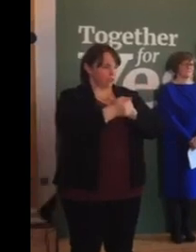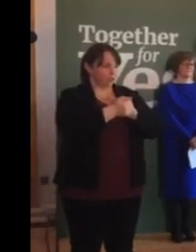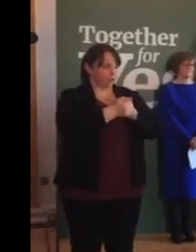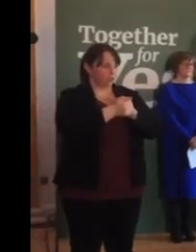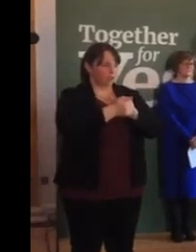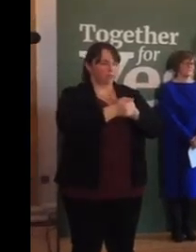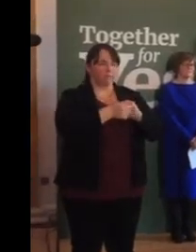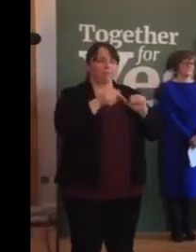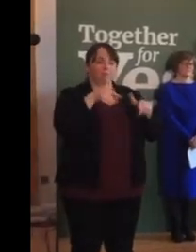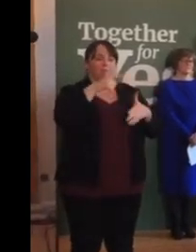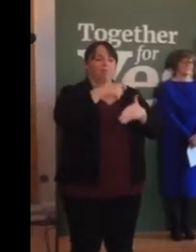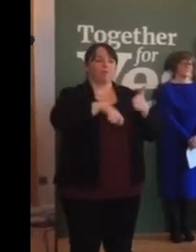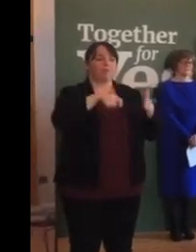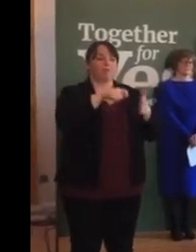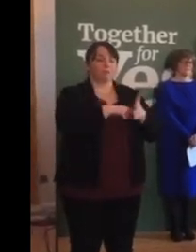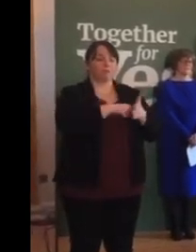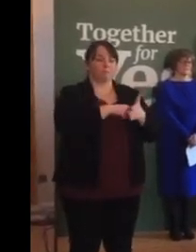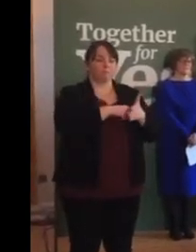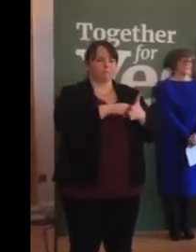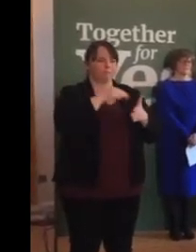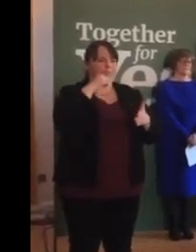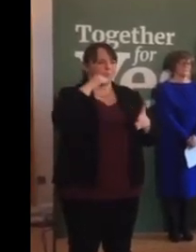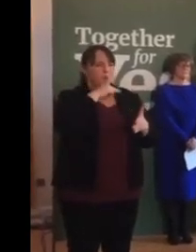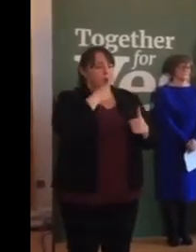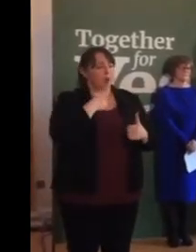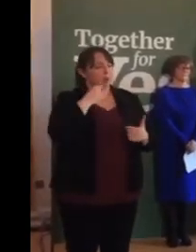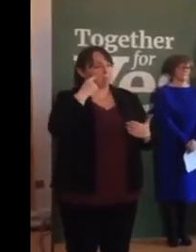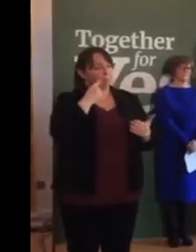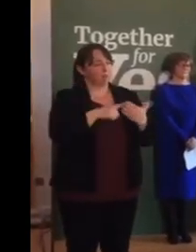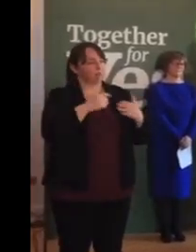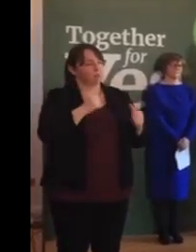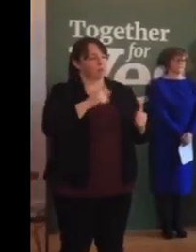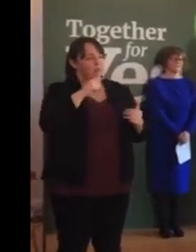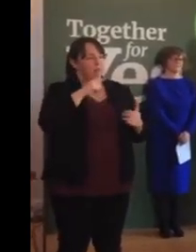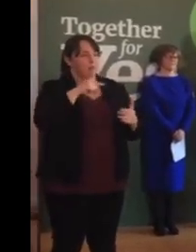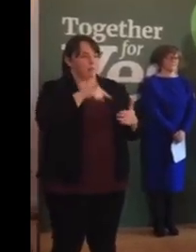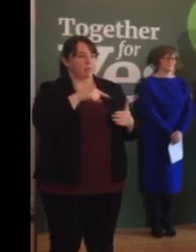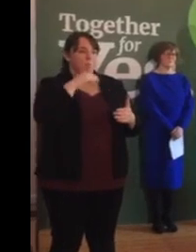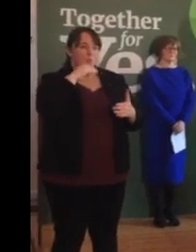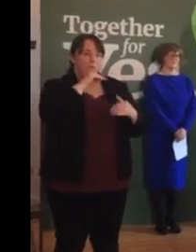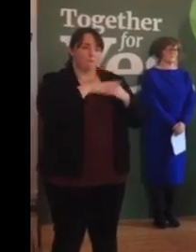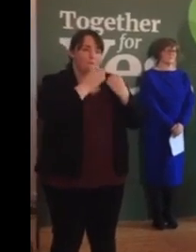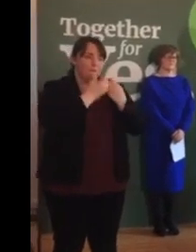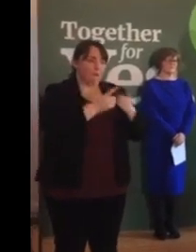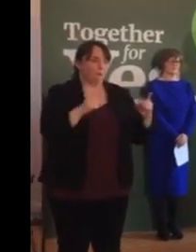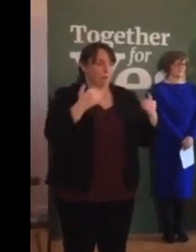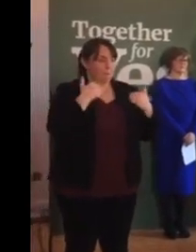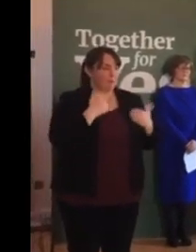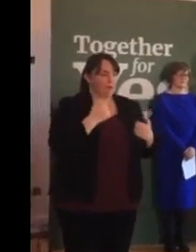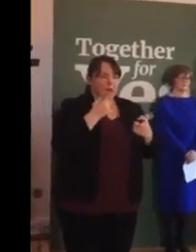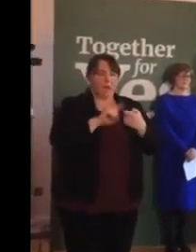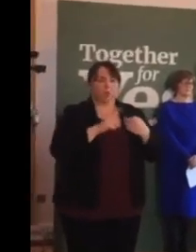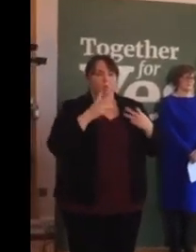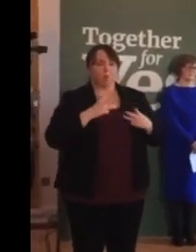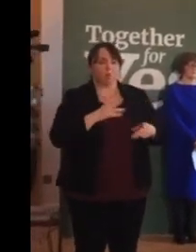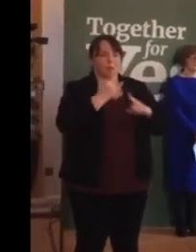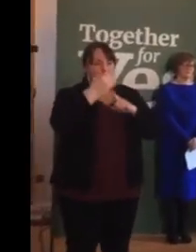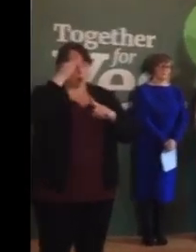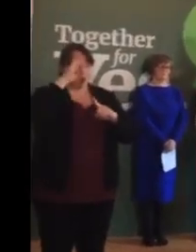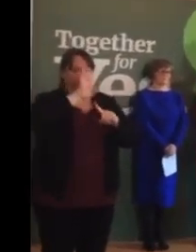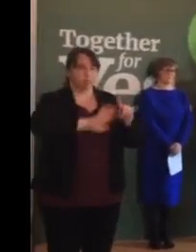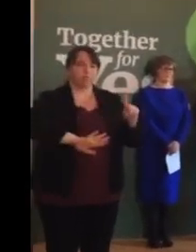This referendum matters. This I believe, to absolutely all of us, men and women in this country.